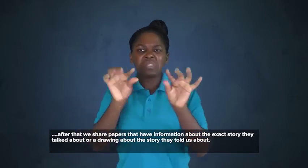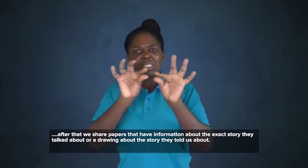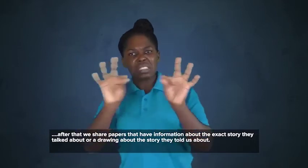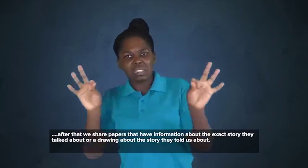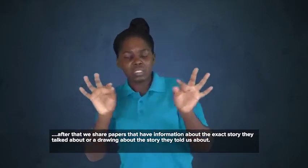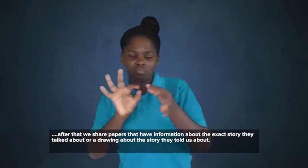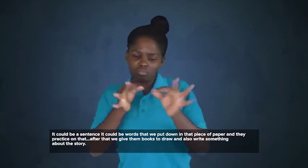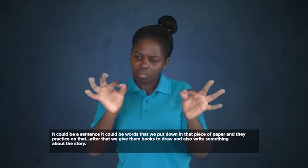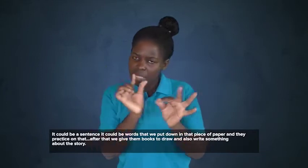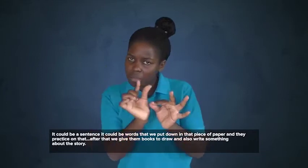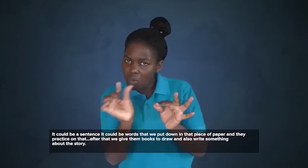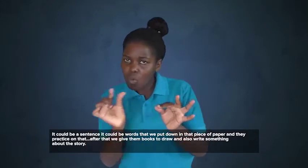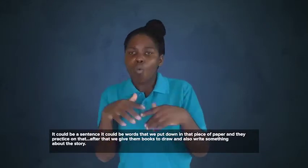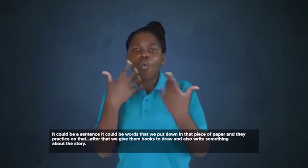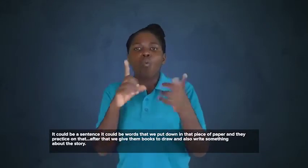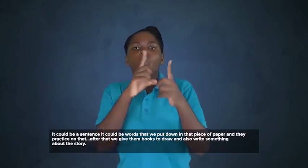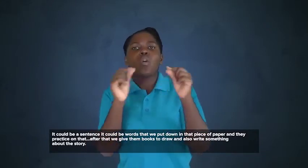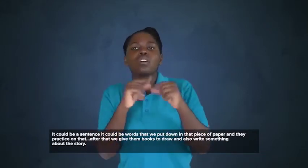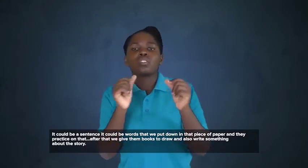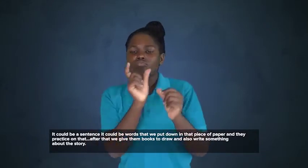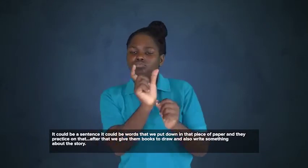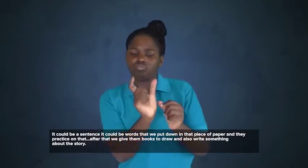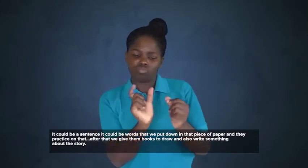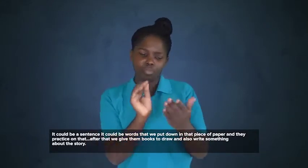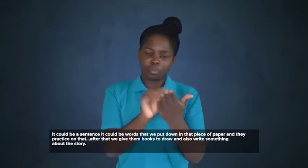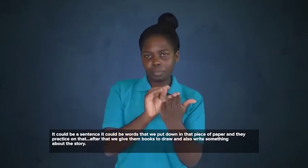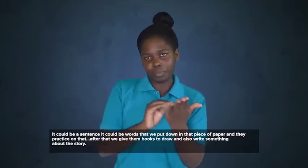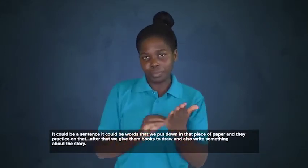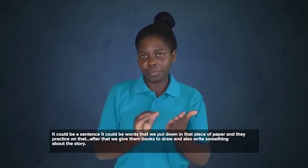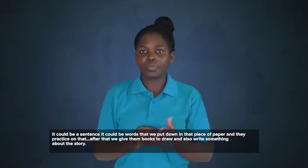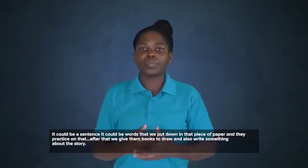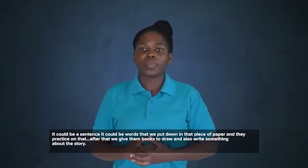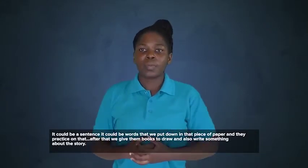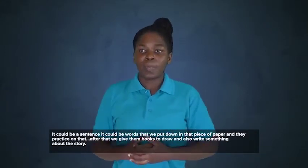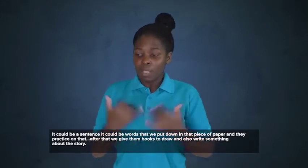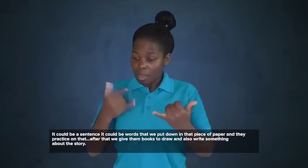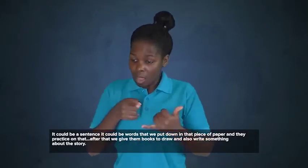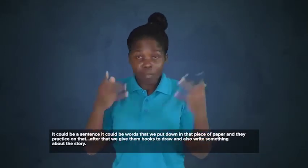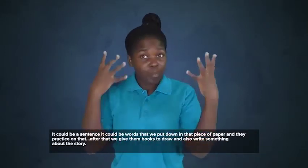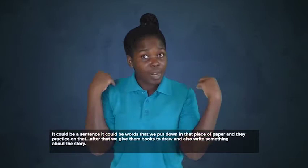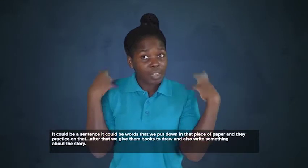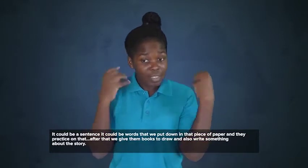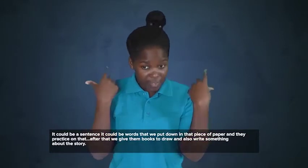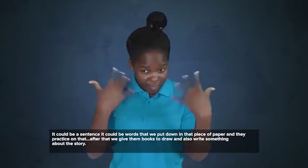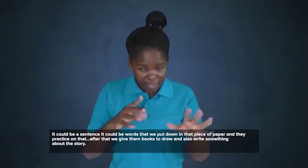the story they told us about. It could be a sentence, it could be words that we put down in that piece of paper